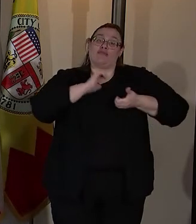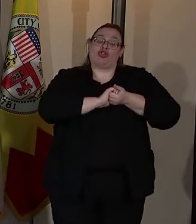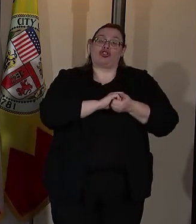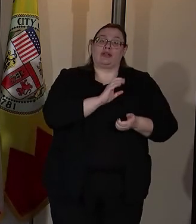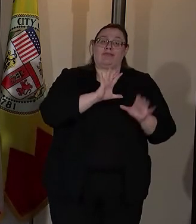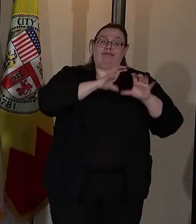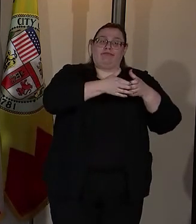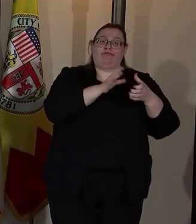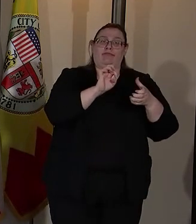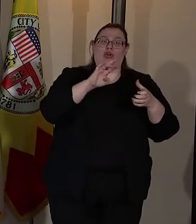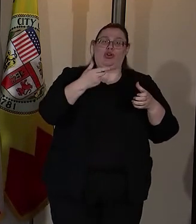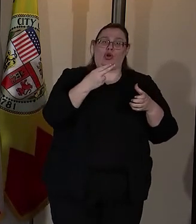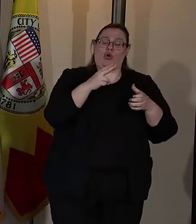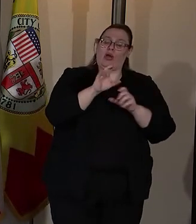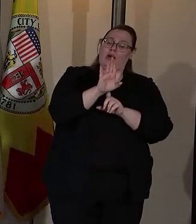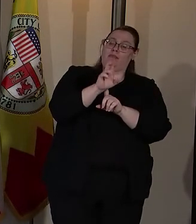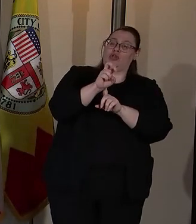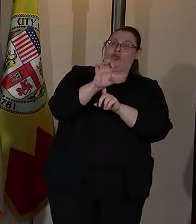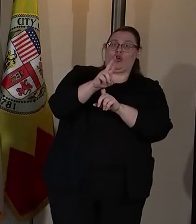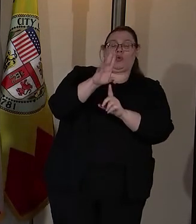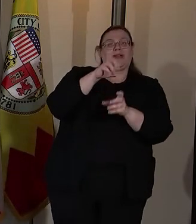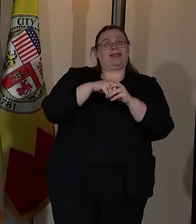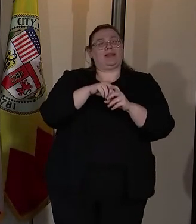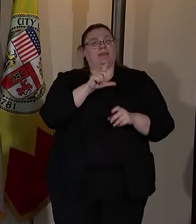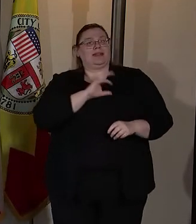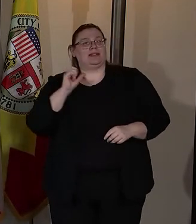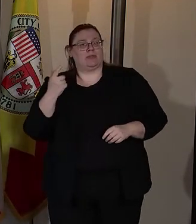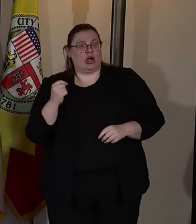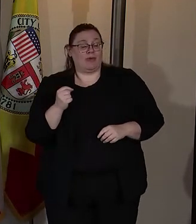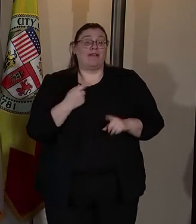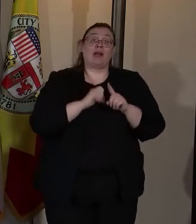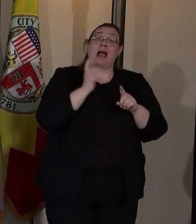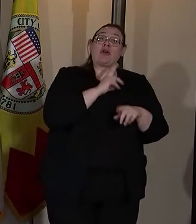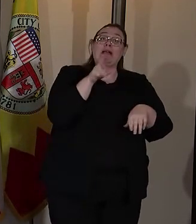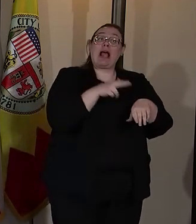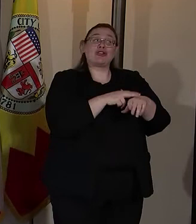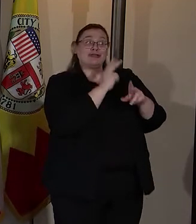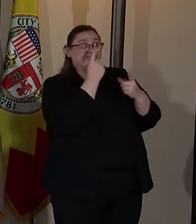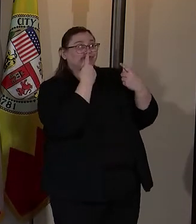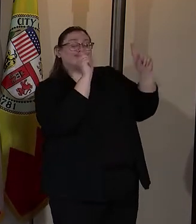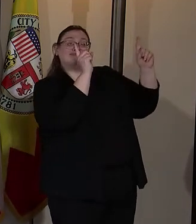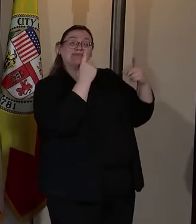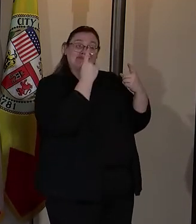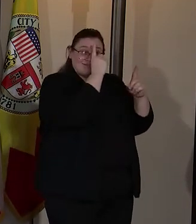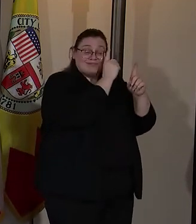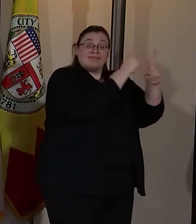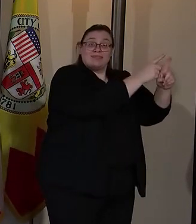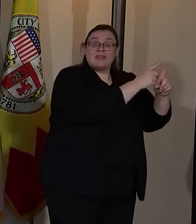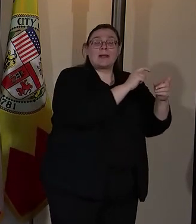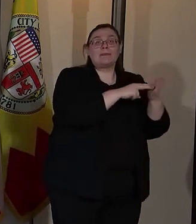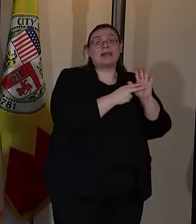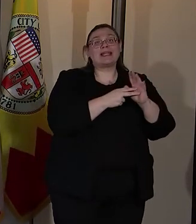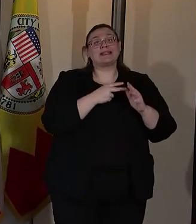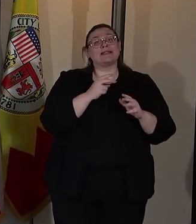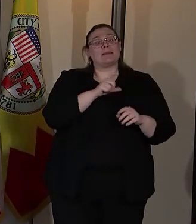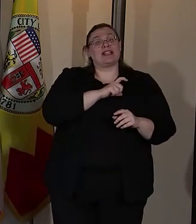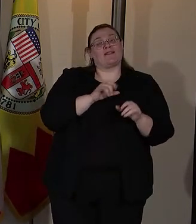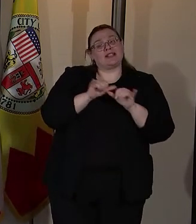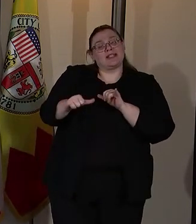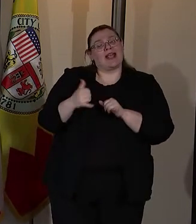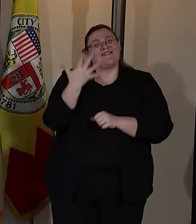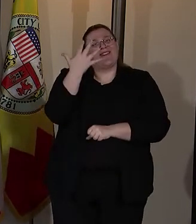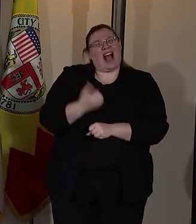Police Department named after our nationally recognized initiative that puts officers on five-year assignments in one place to develop